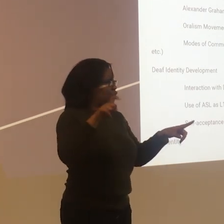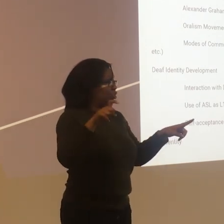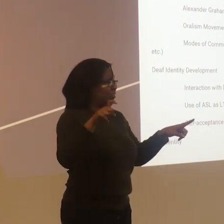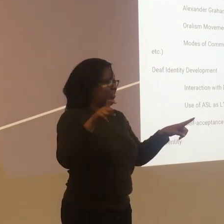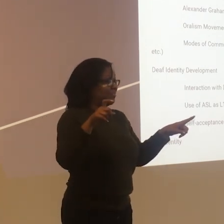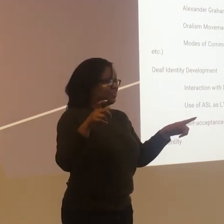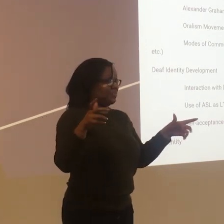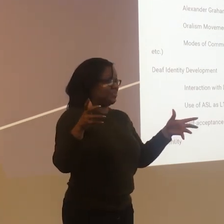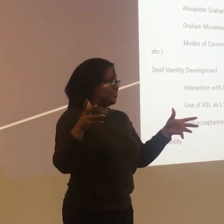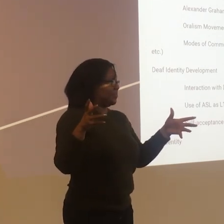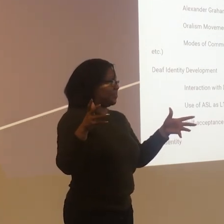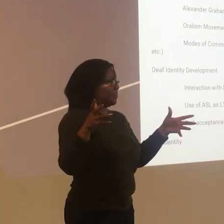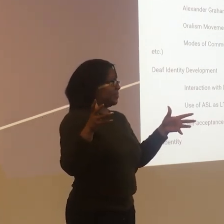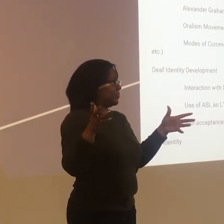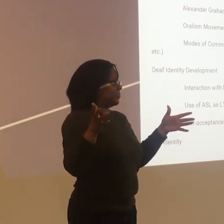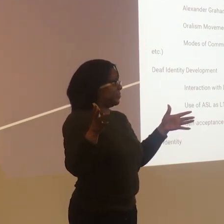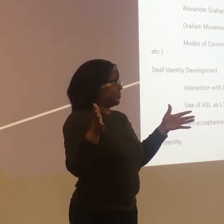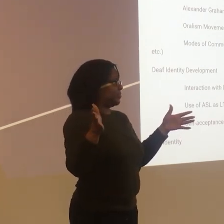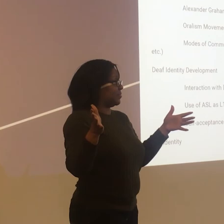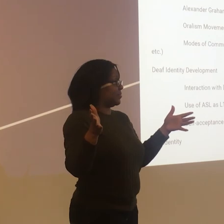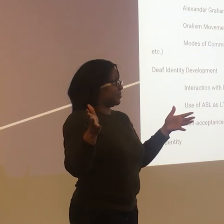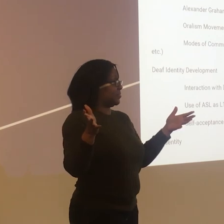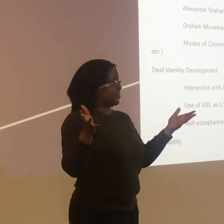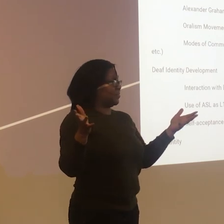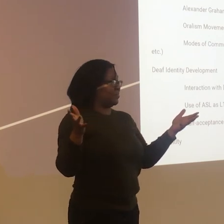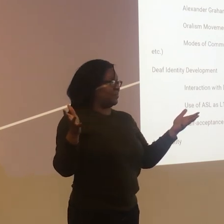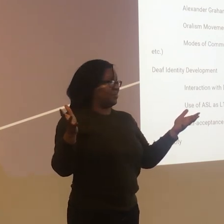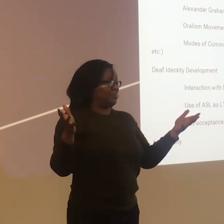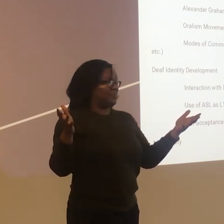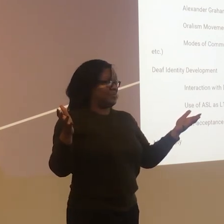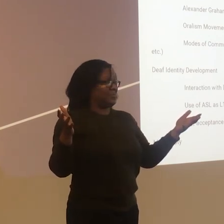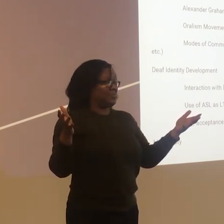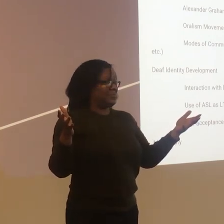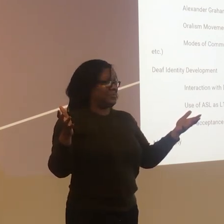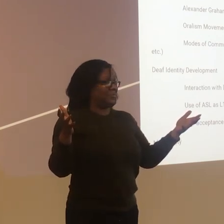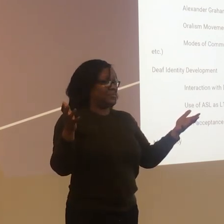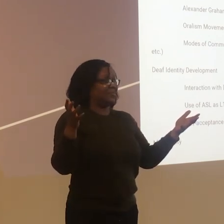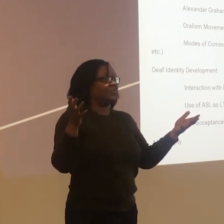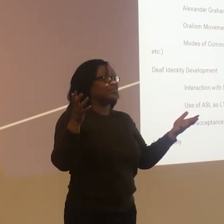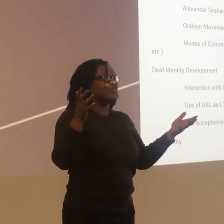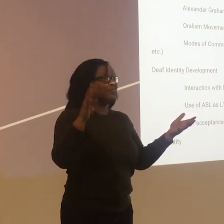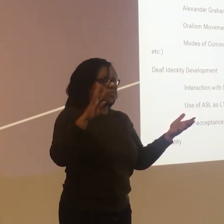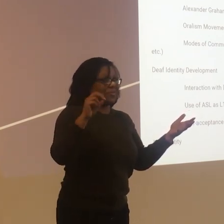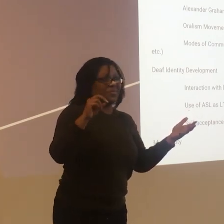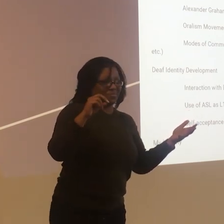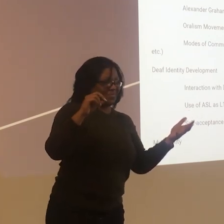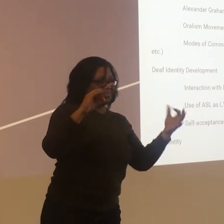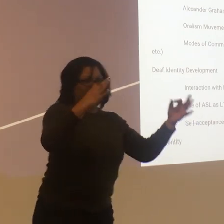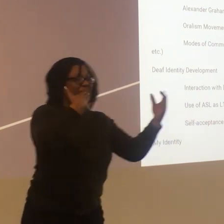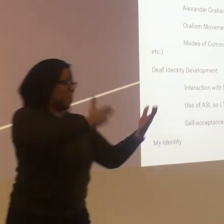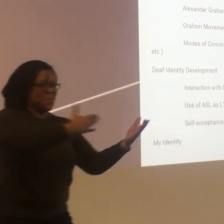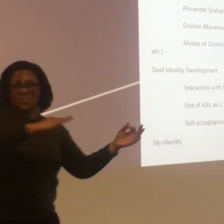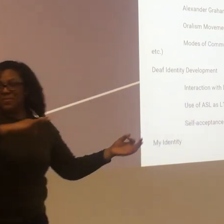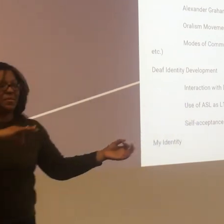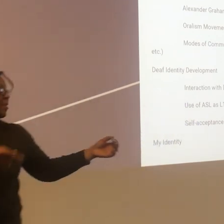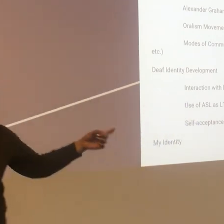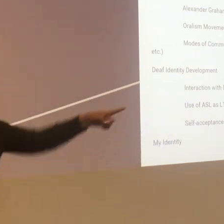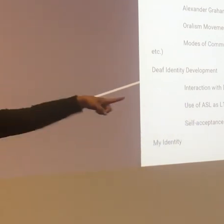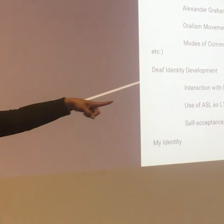I believe that they don't believe. I think it's contradictory. If that makes sense. Okay. Thank you. Good question.